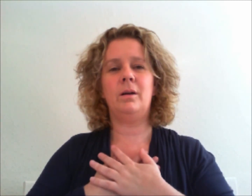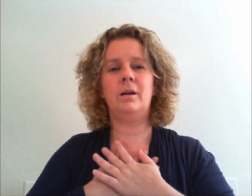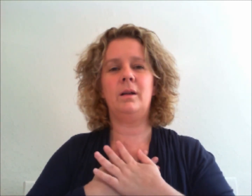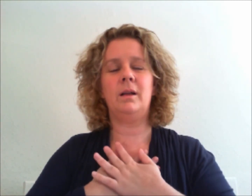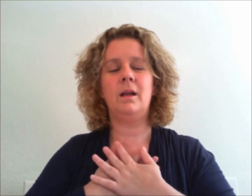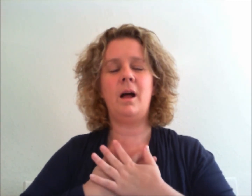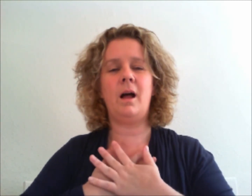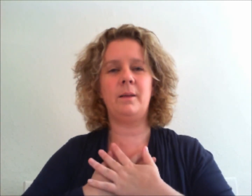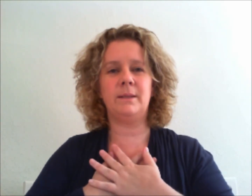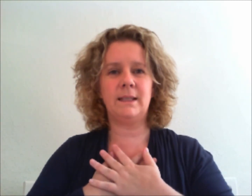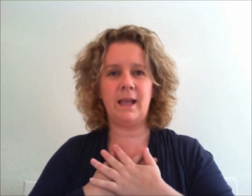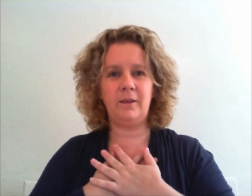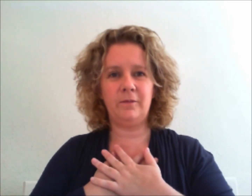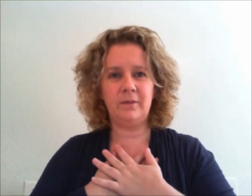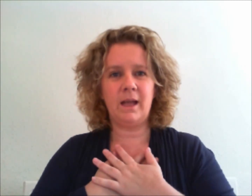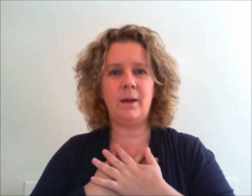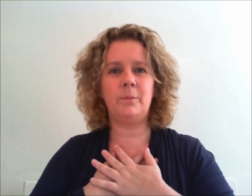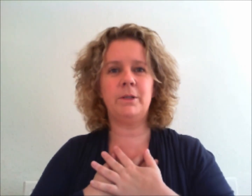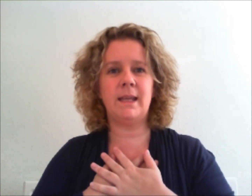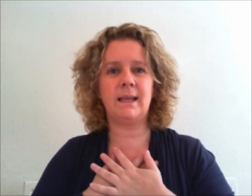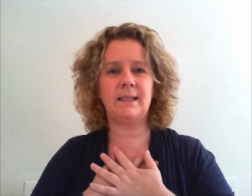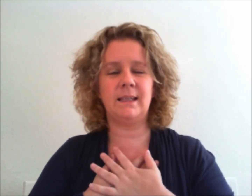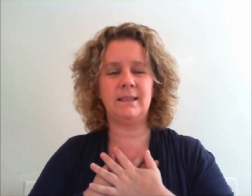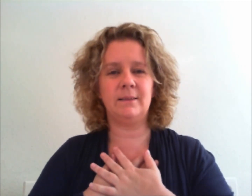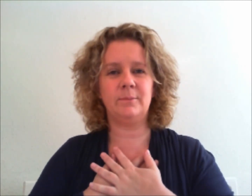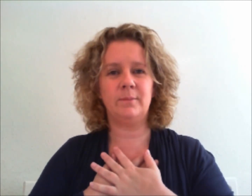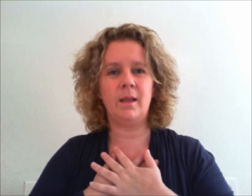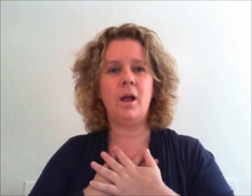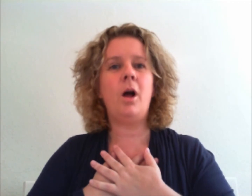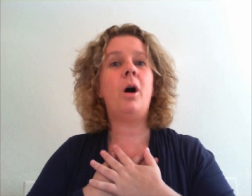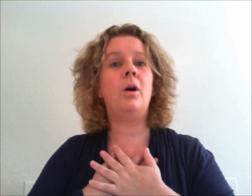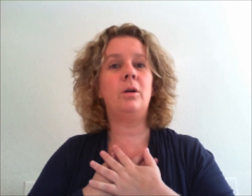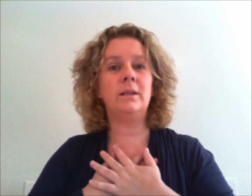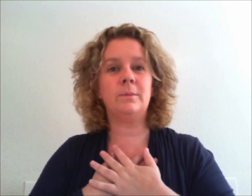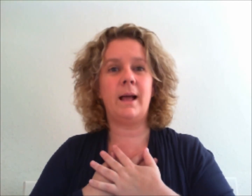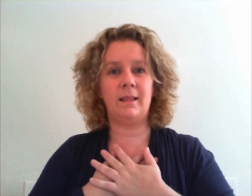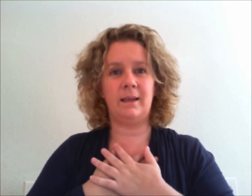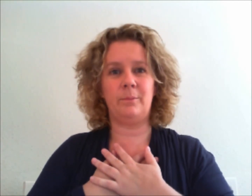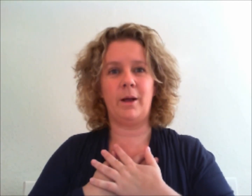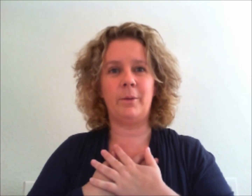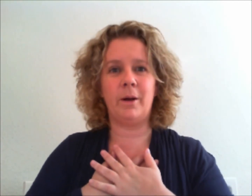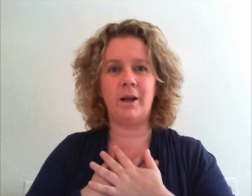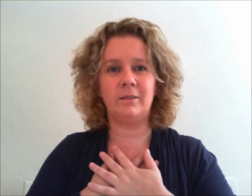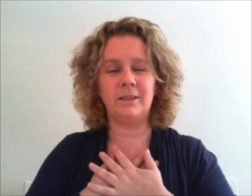I'm safe and protected all is well in my world